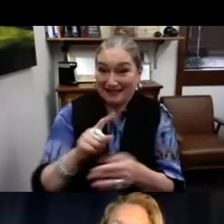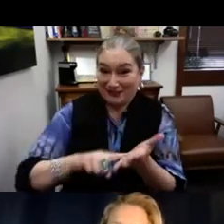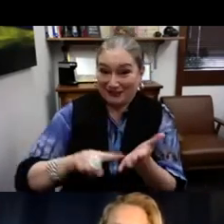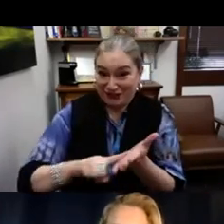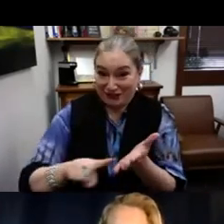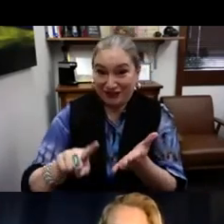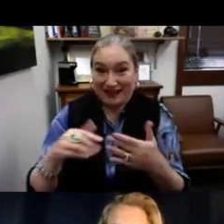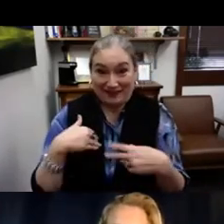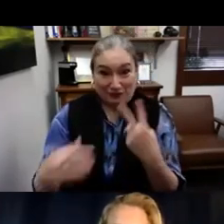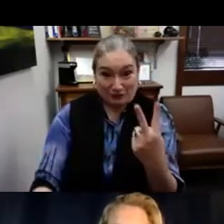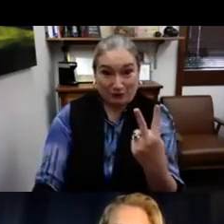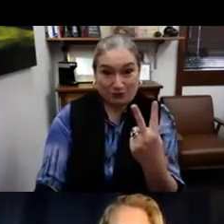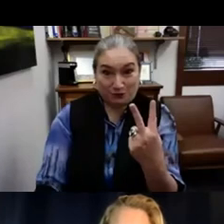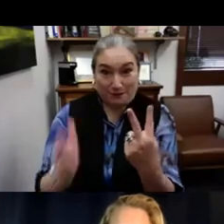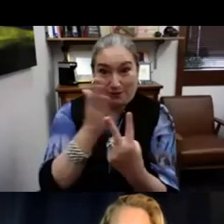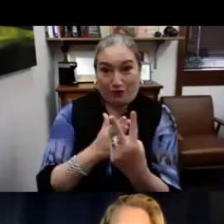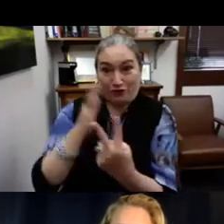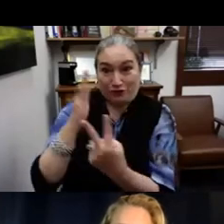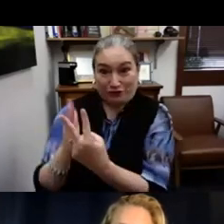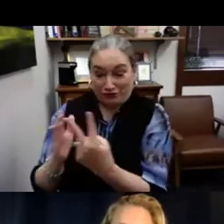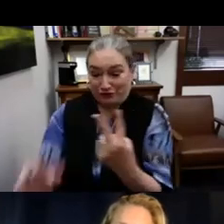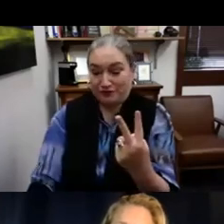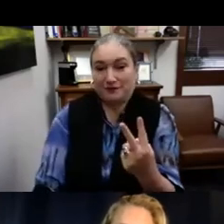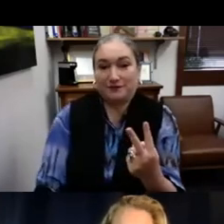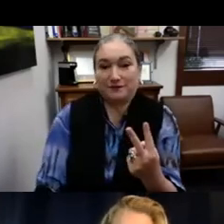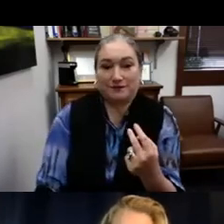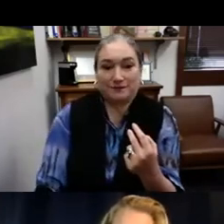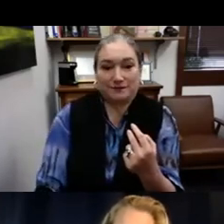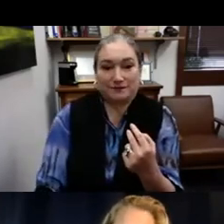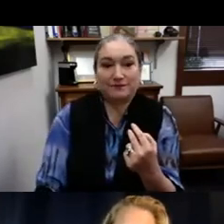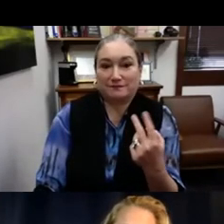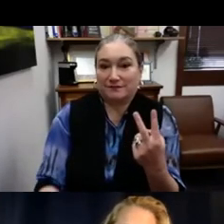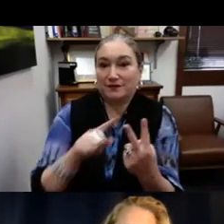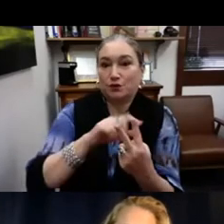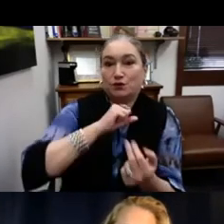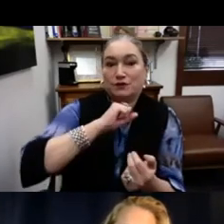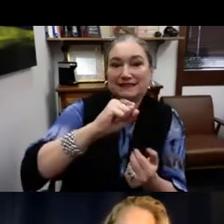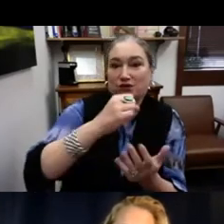So here's the Divya art based research. There are two parts to this.